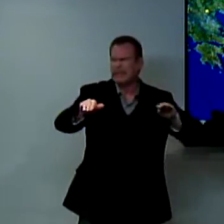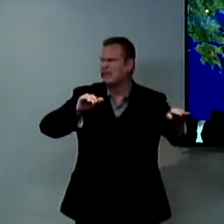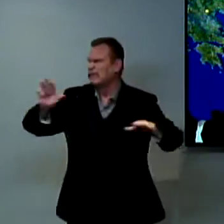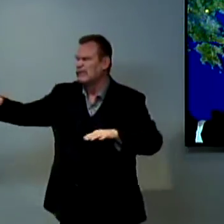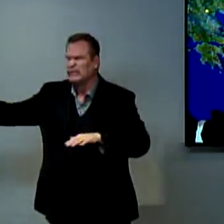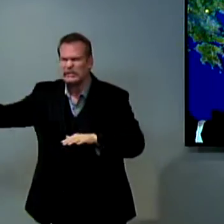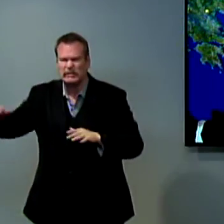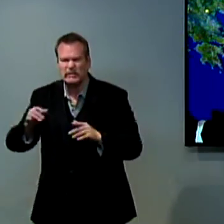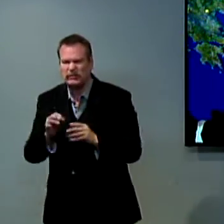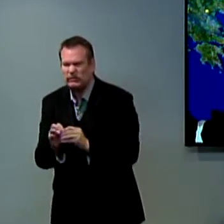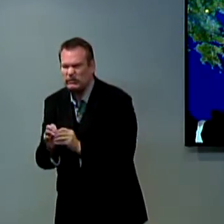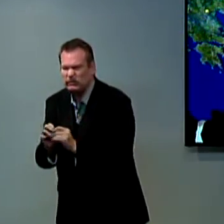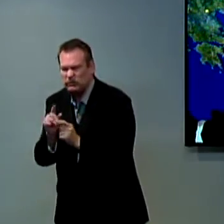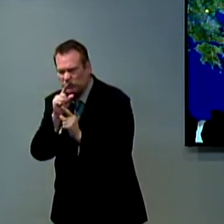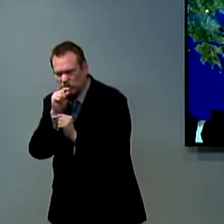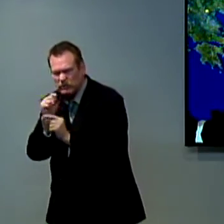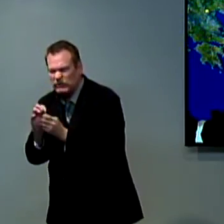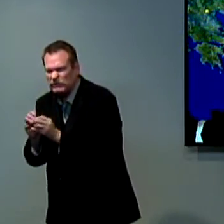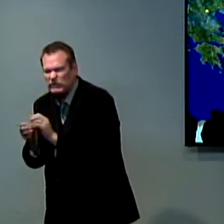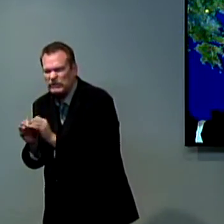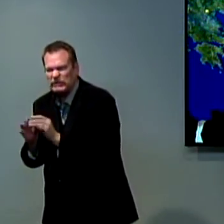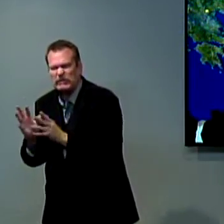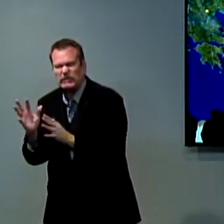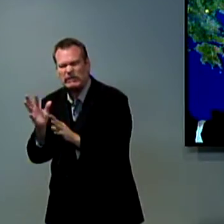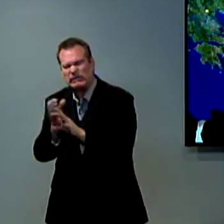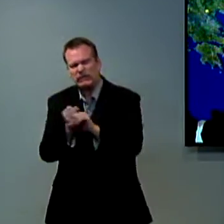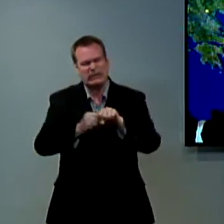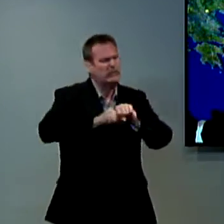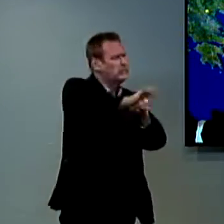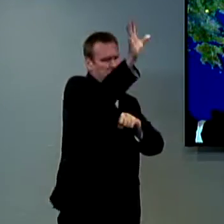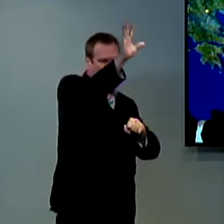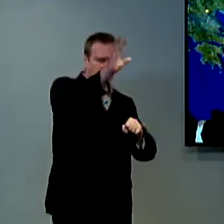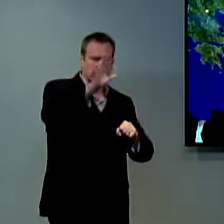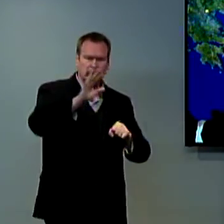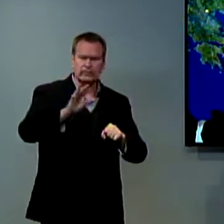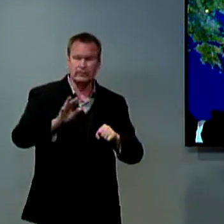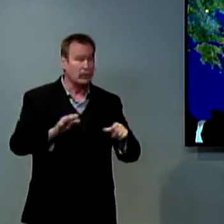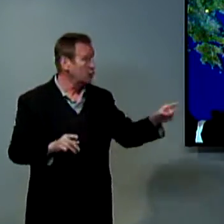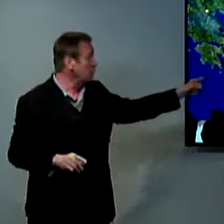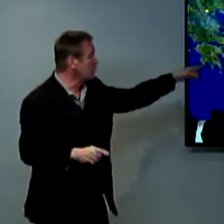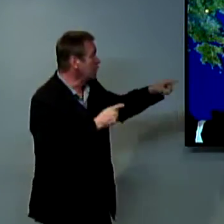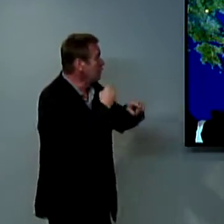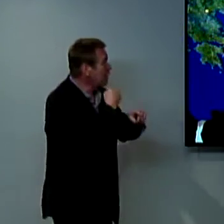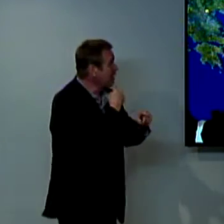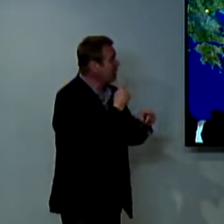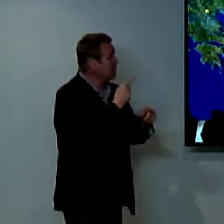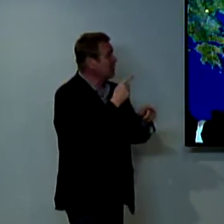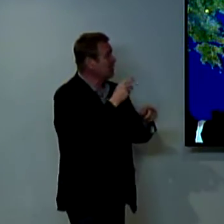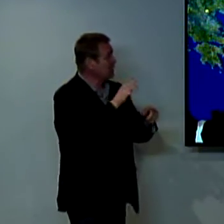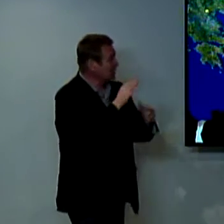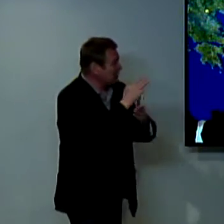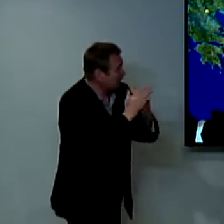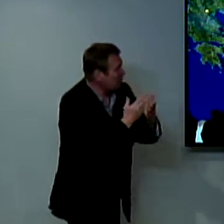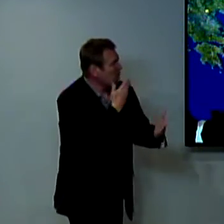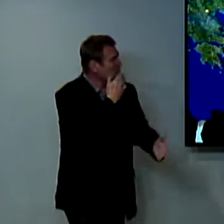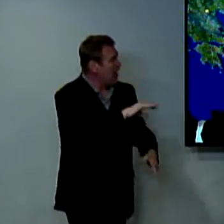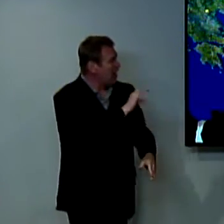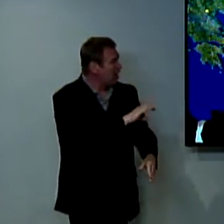so what they did was they went around and they formed these factions and they talked about these people and then it says that they